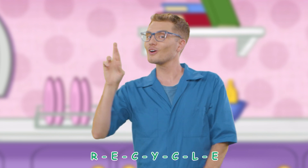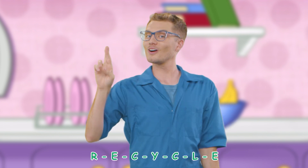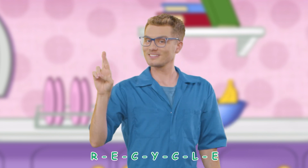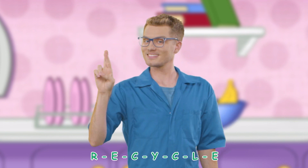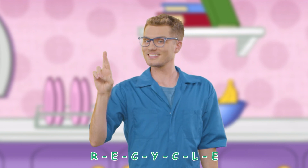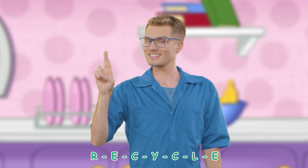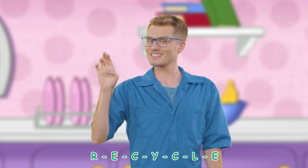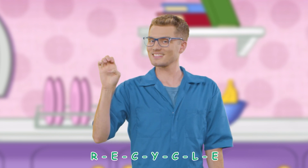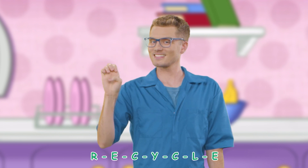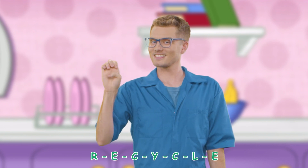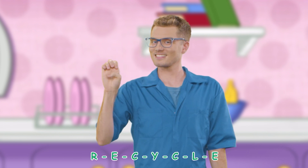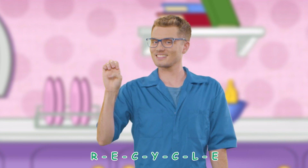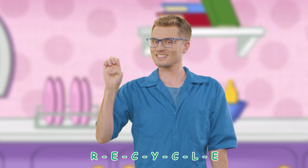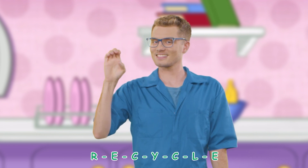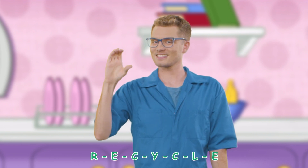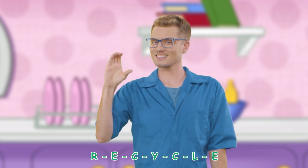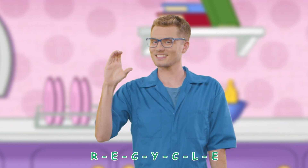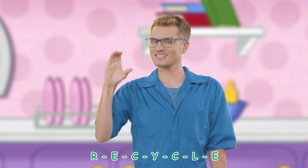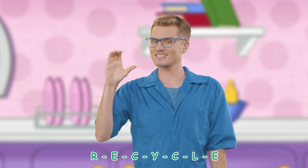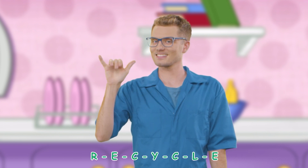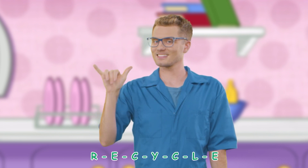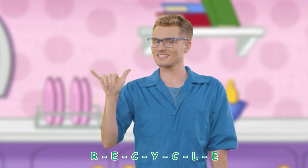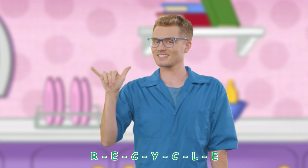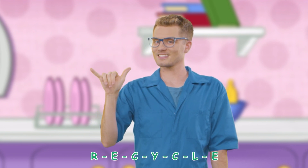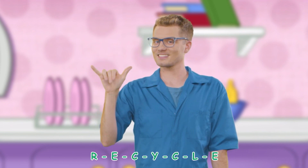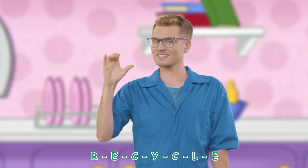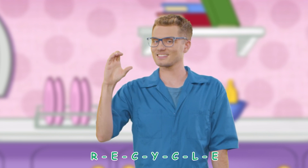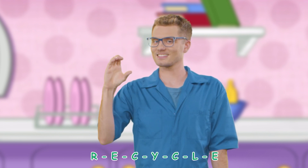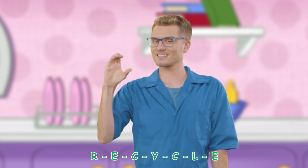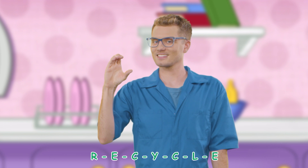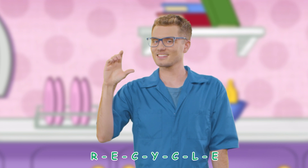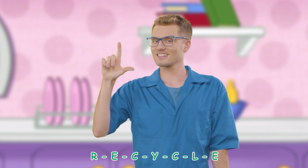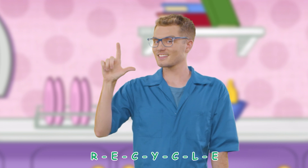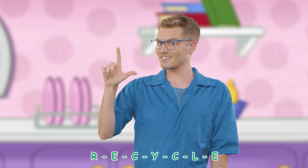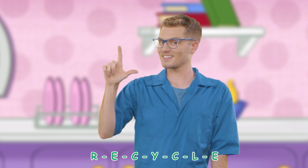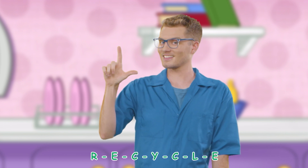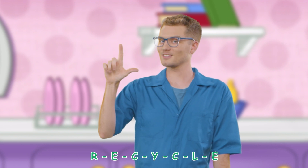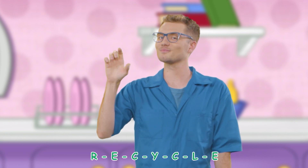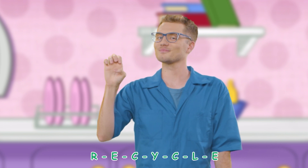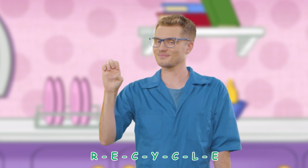R-E-C-Y-C-L-E